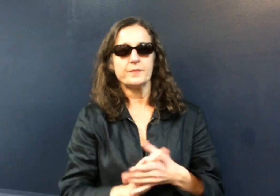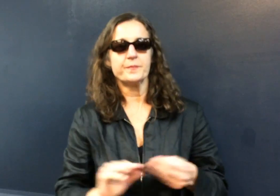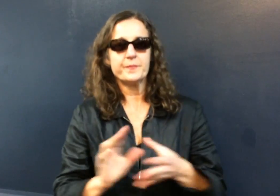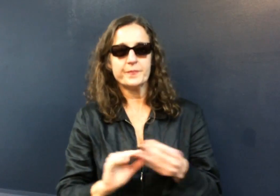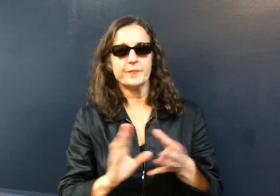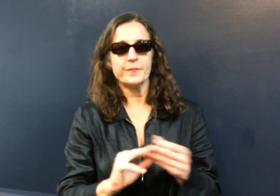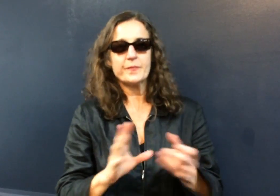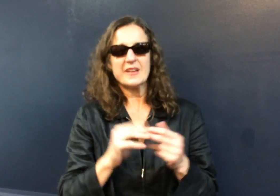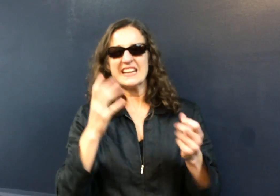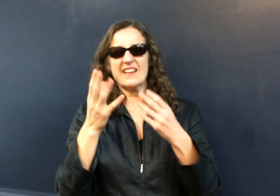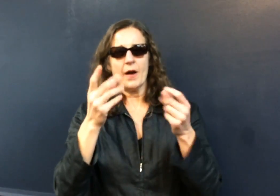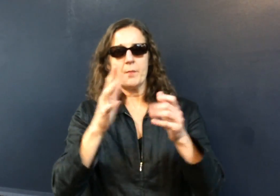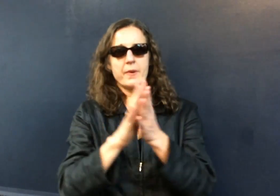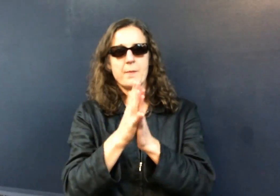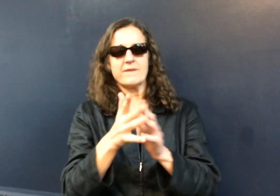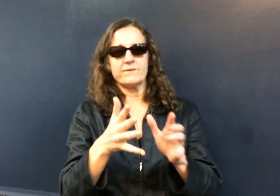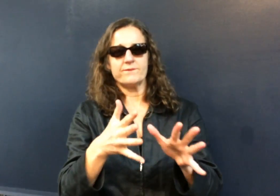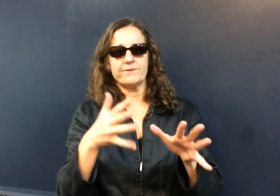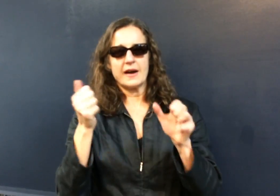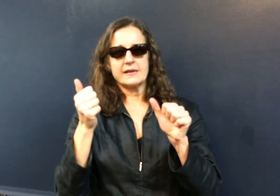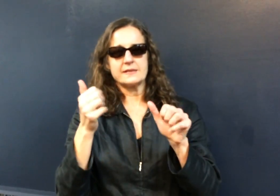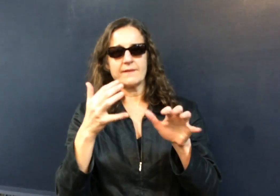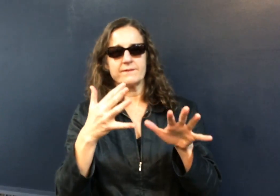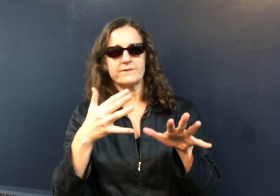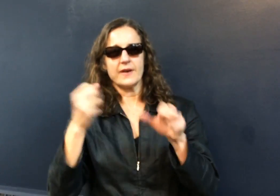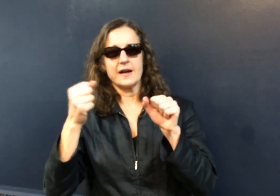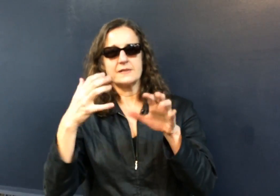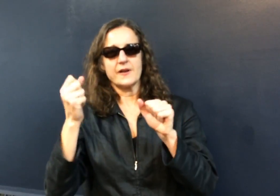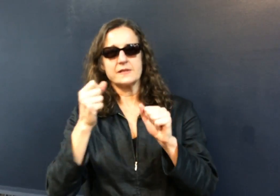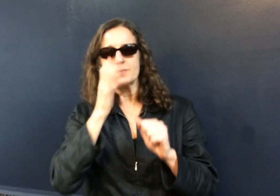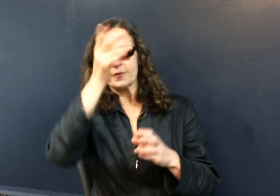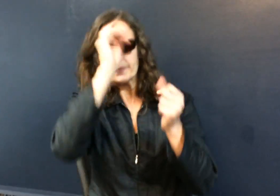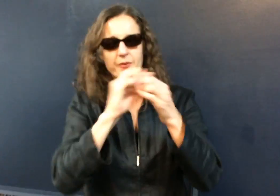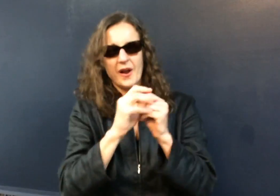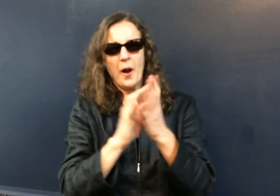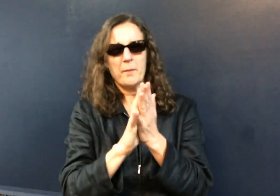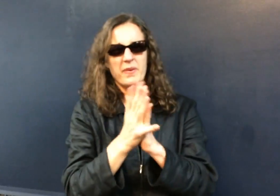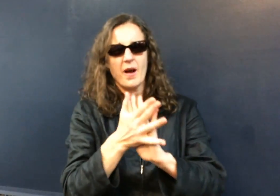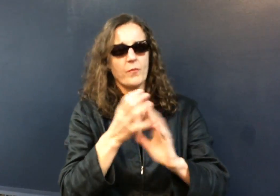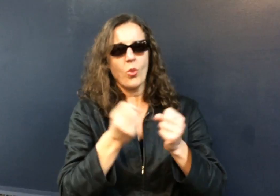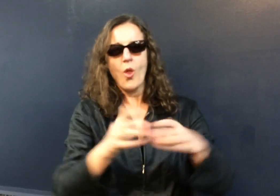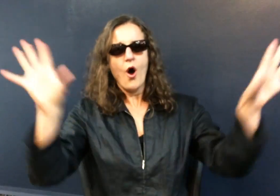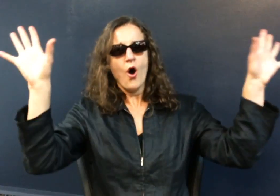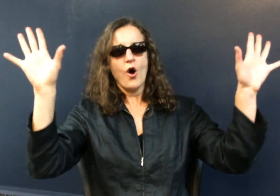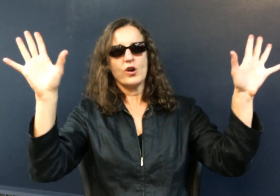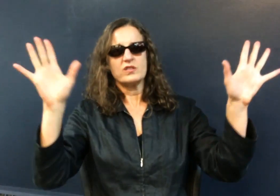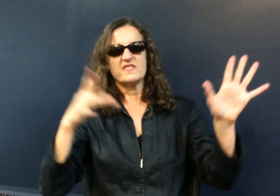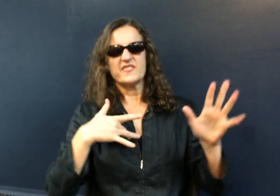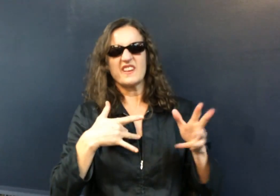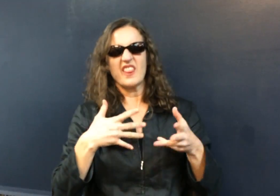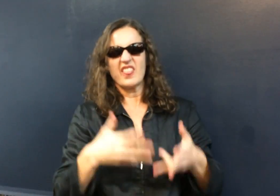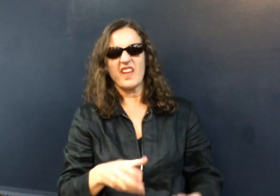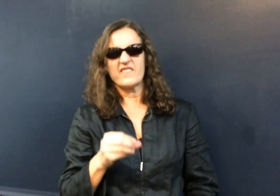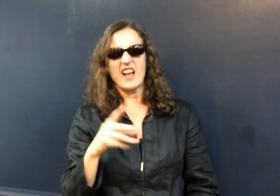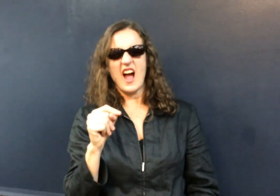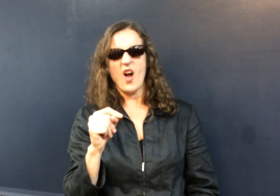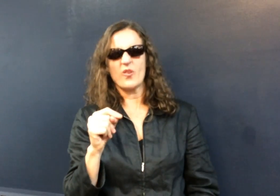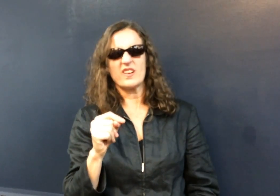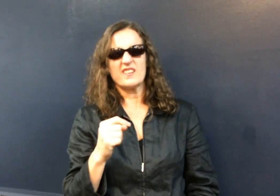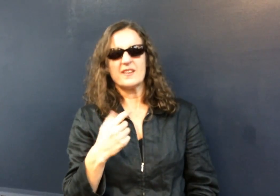articulation becomes less clear, and I might become lost and unable to track what they're saying. I miss out on participation